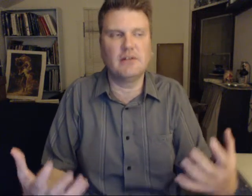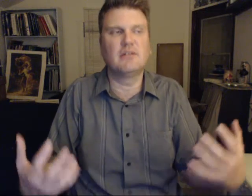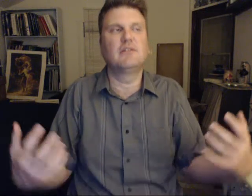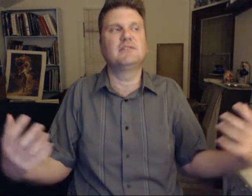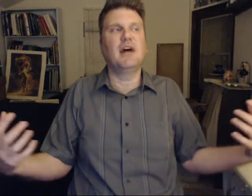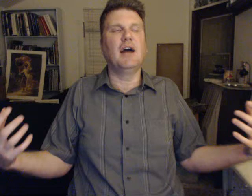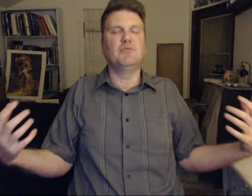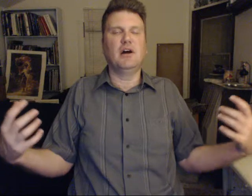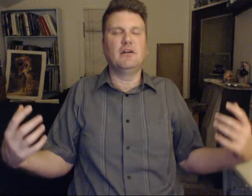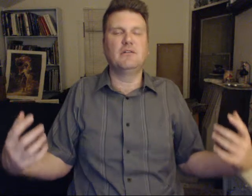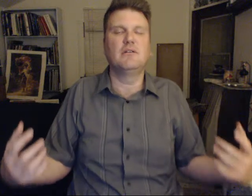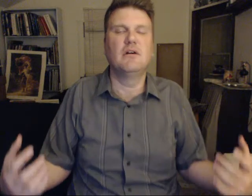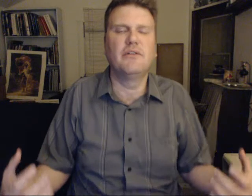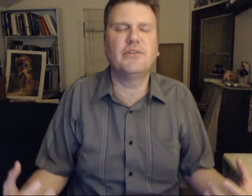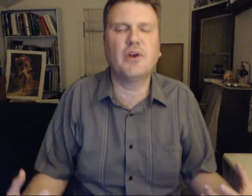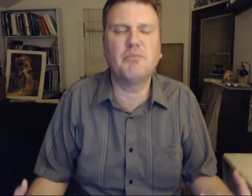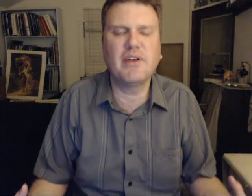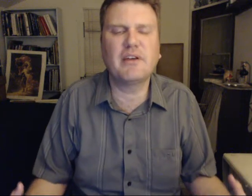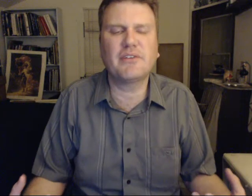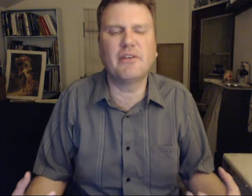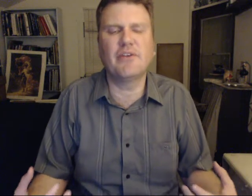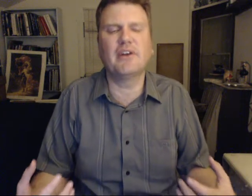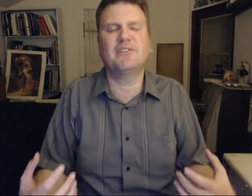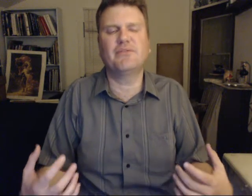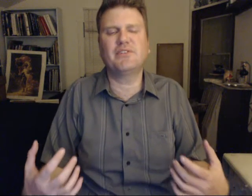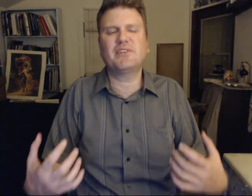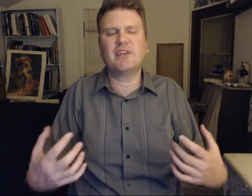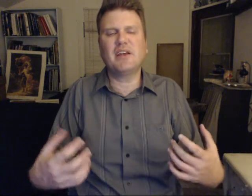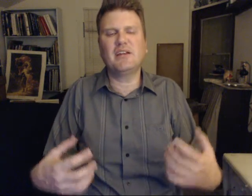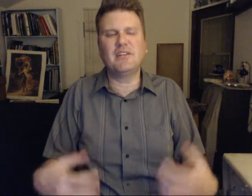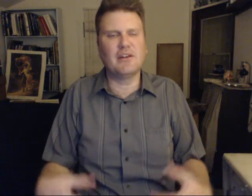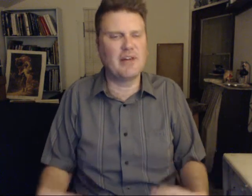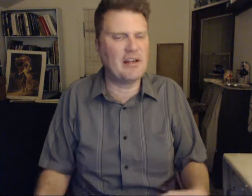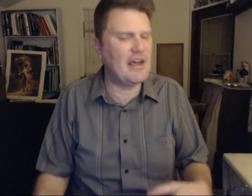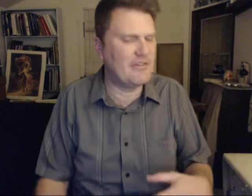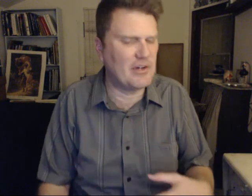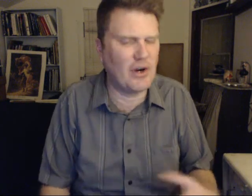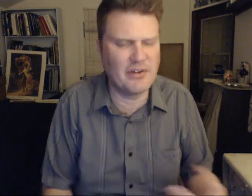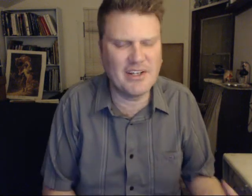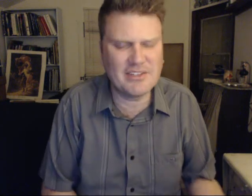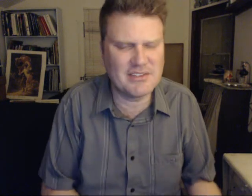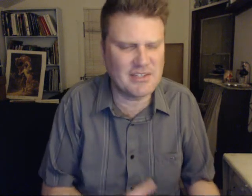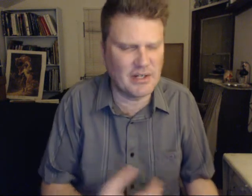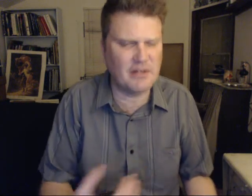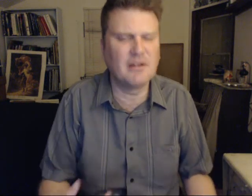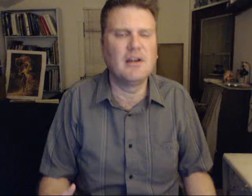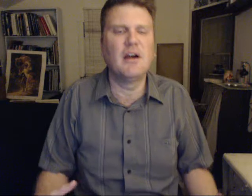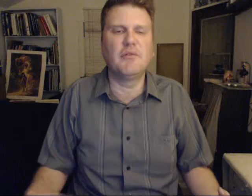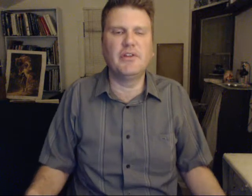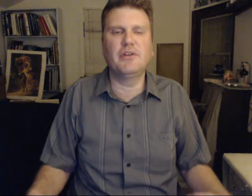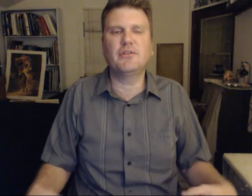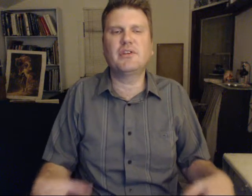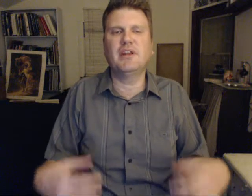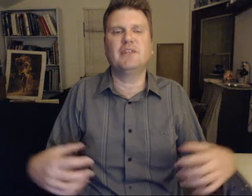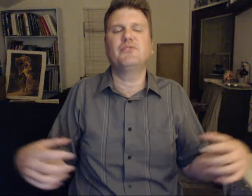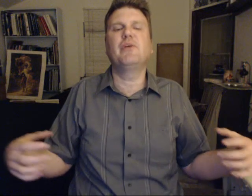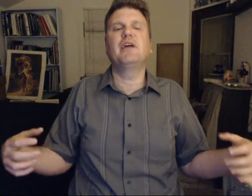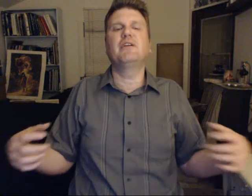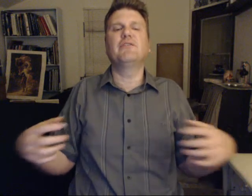timeline. These are beings that are very sophisticated. They do not have incarnations here. But they do connect to humanity very